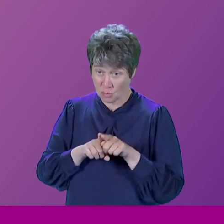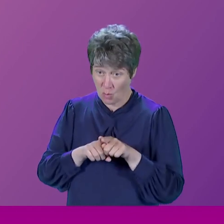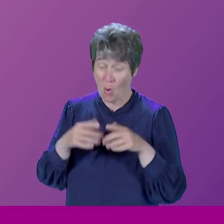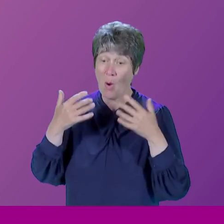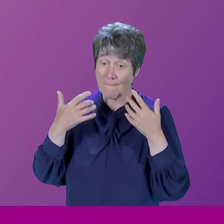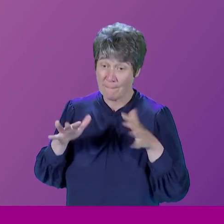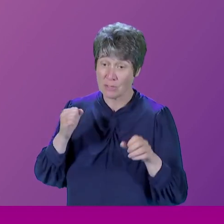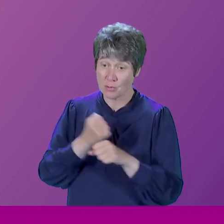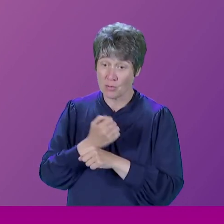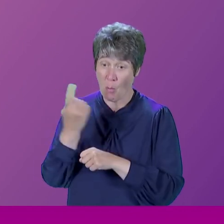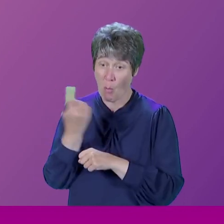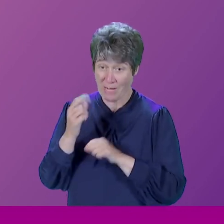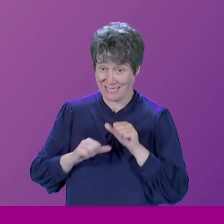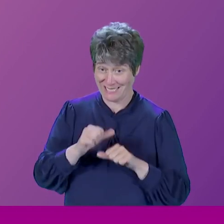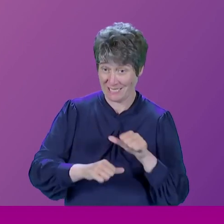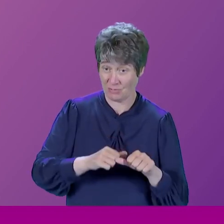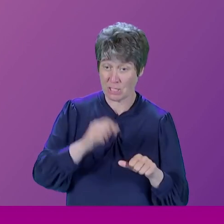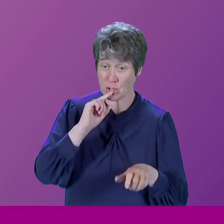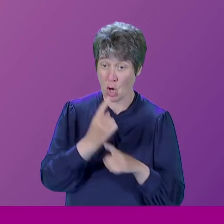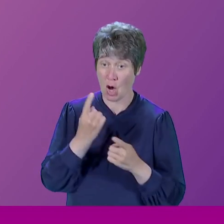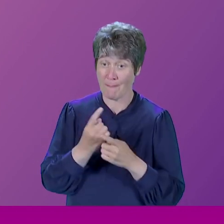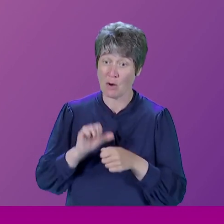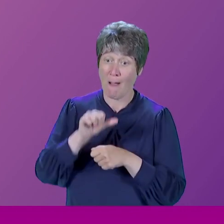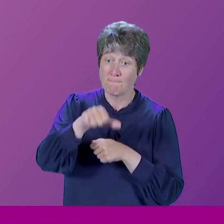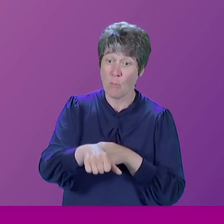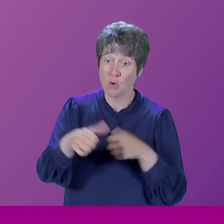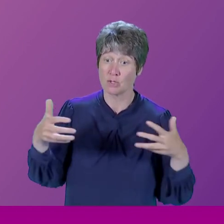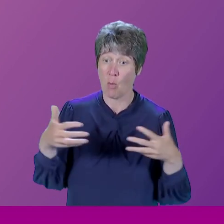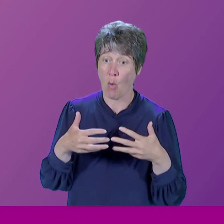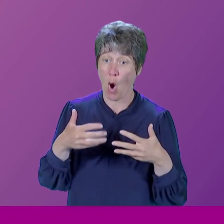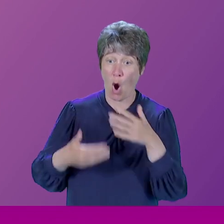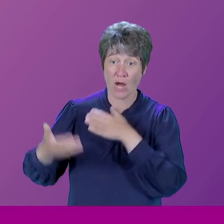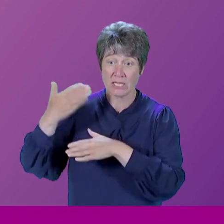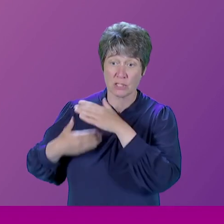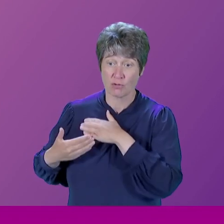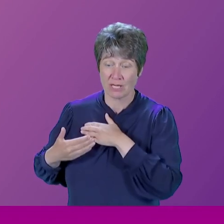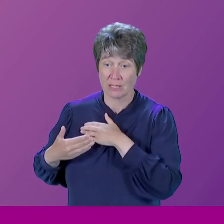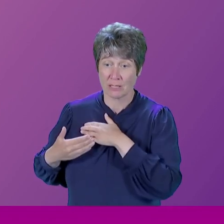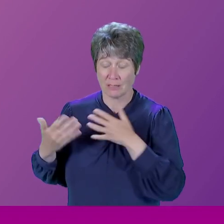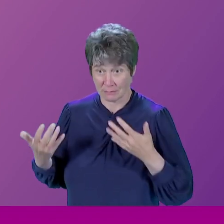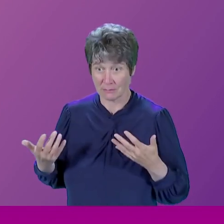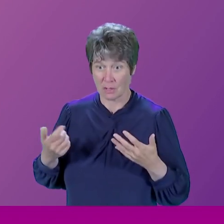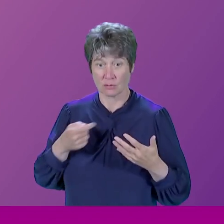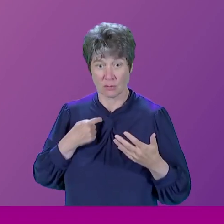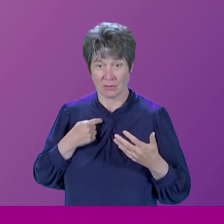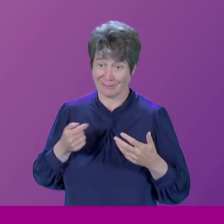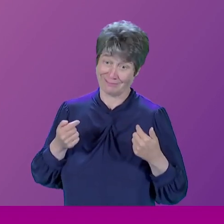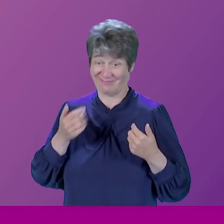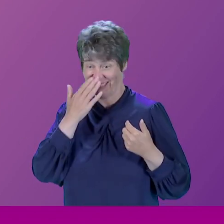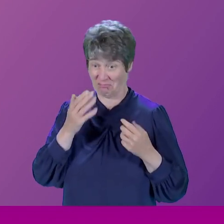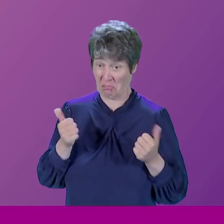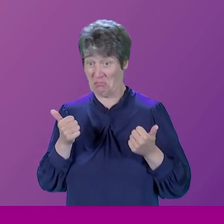-war history. And since I have lived through most of the post-war period, it seemed reasonable that I should be the guide.